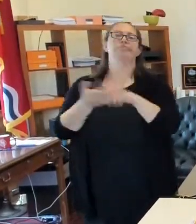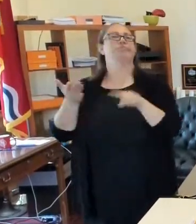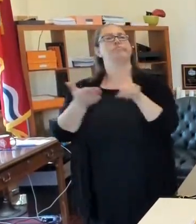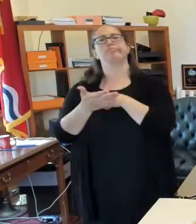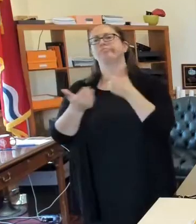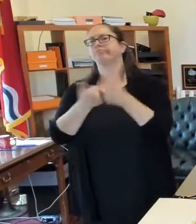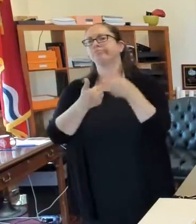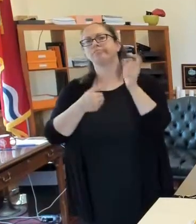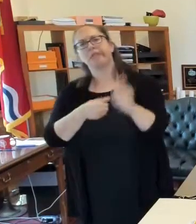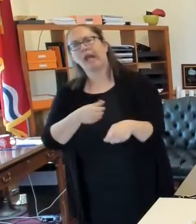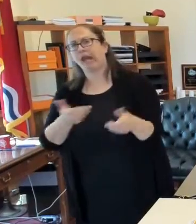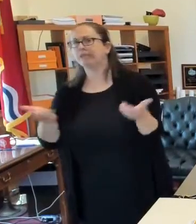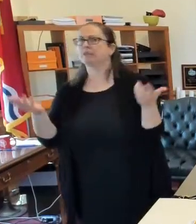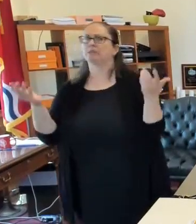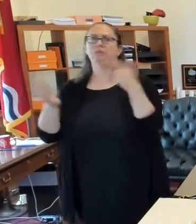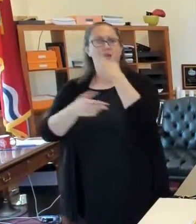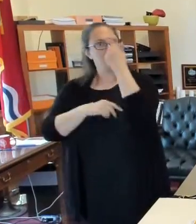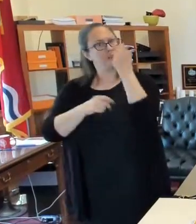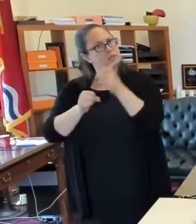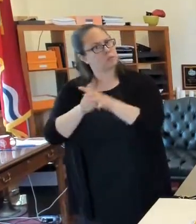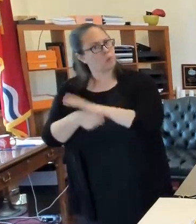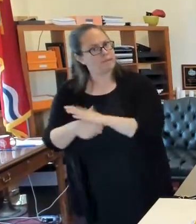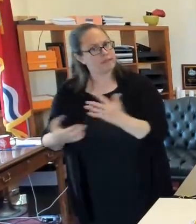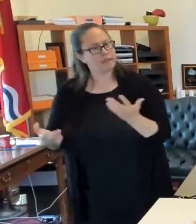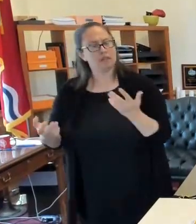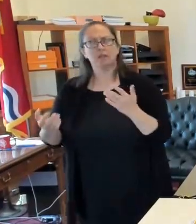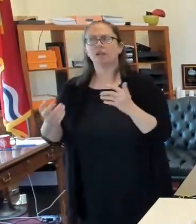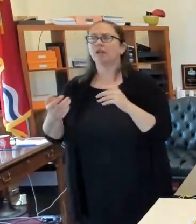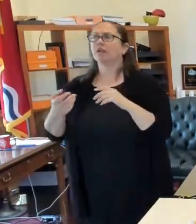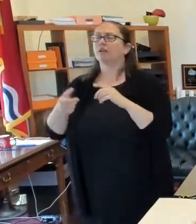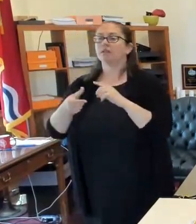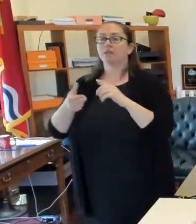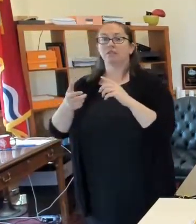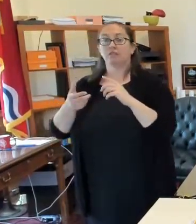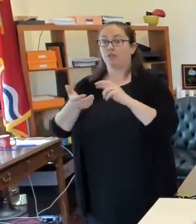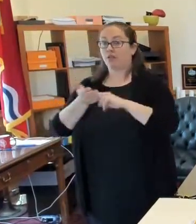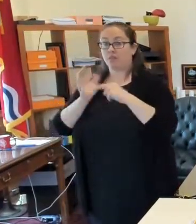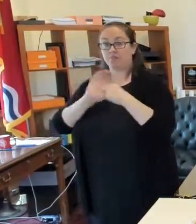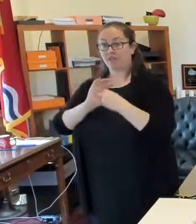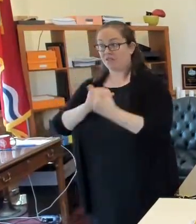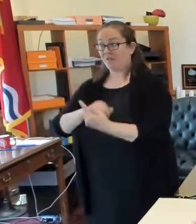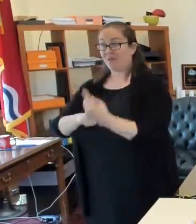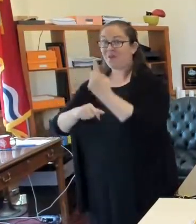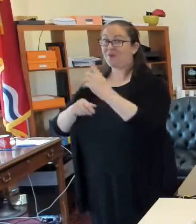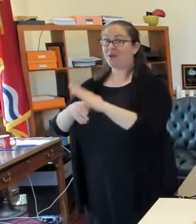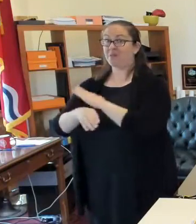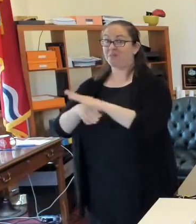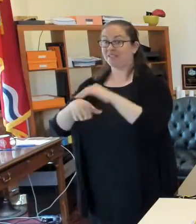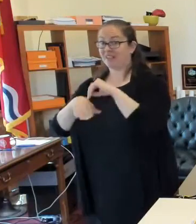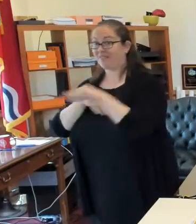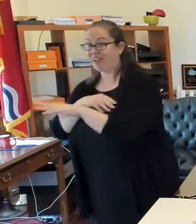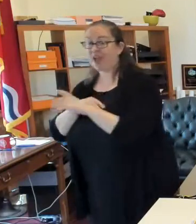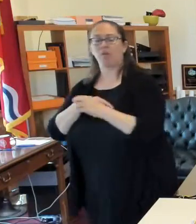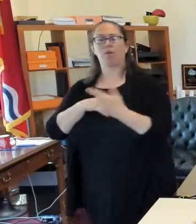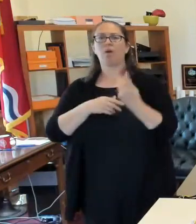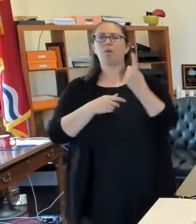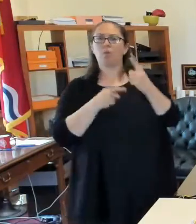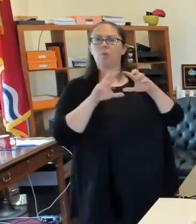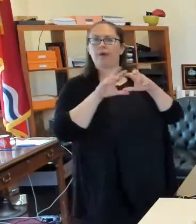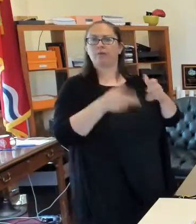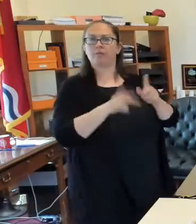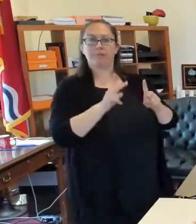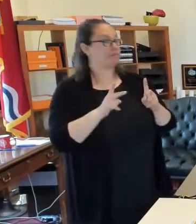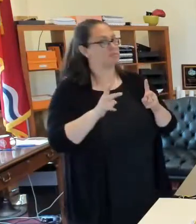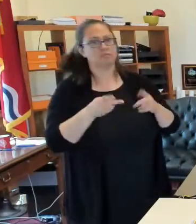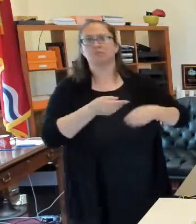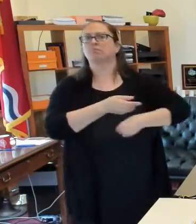And so it isn't it's not one business or one group or another. It's it's